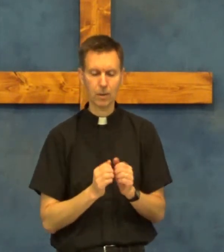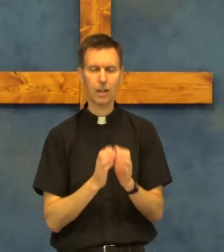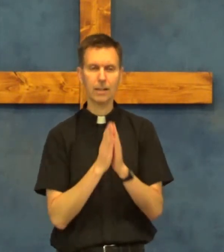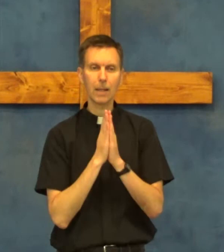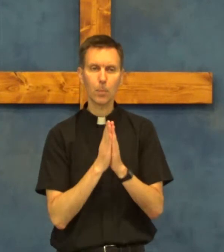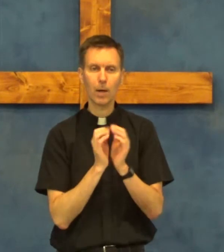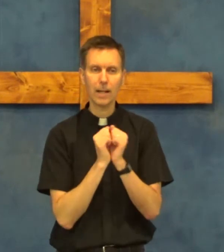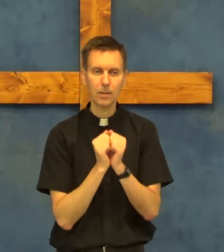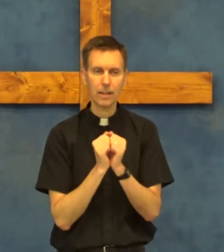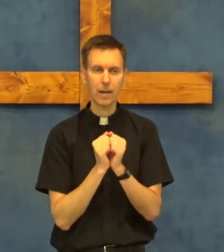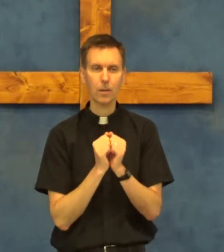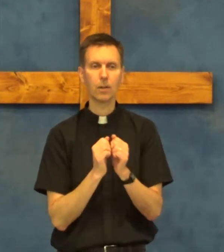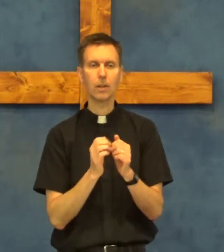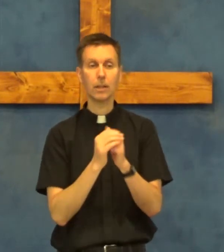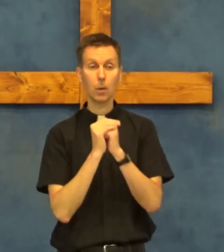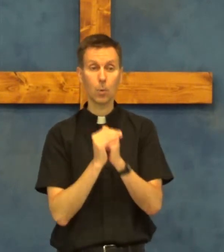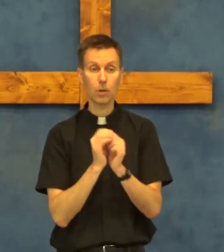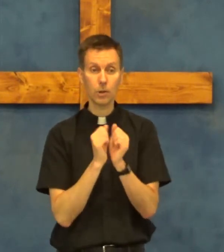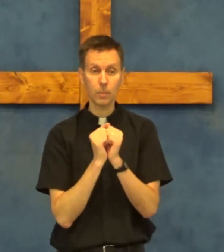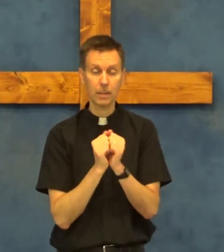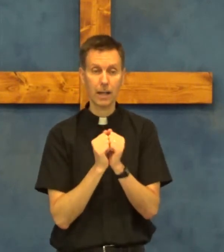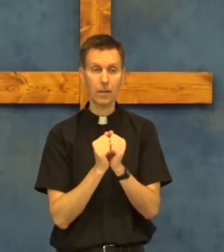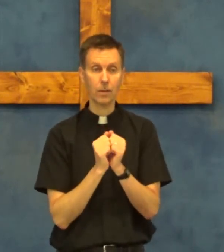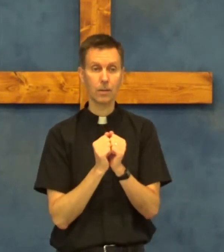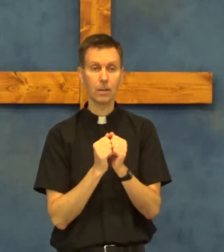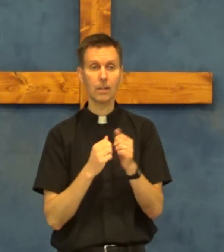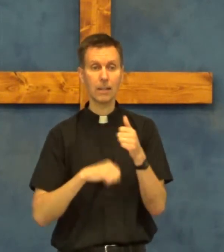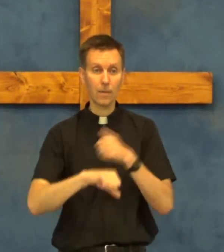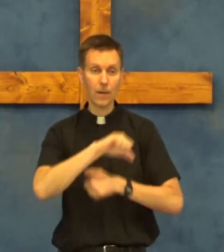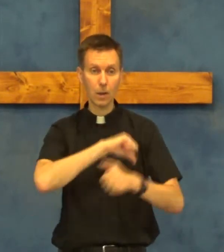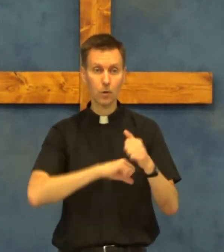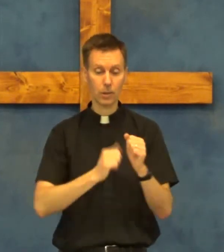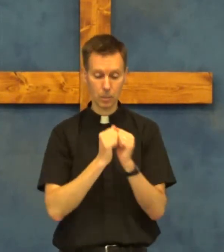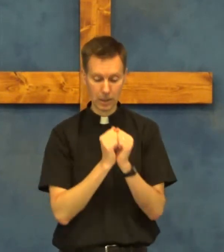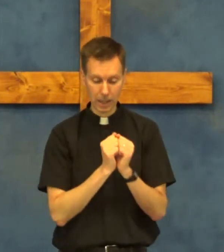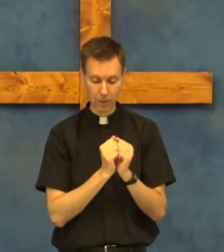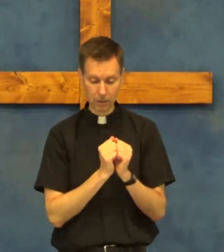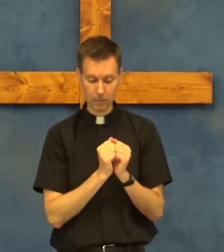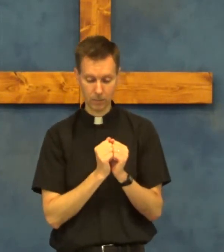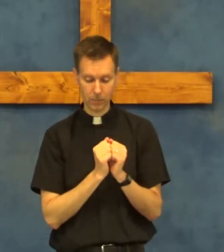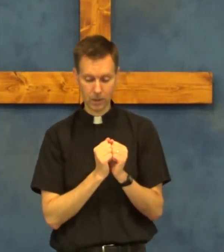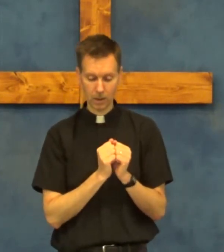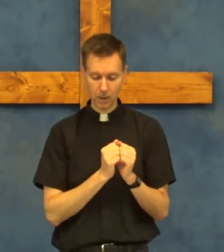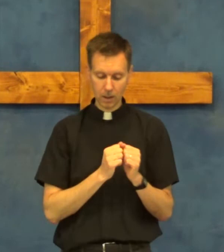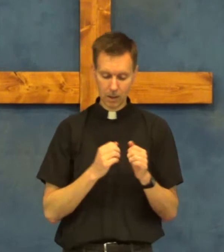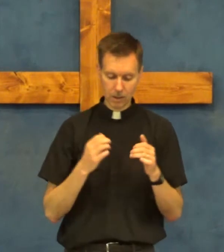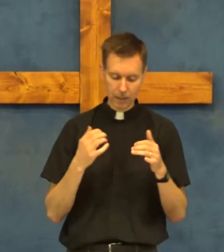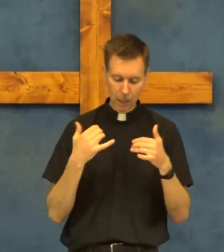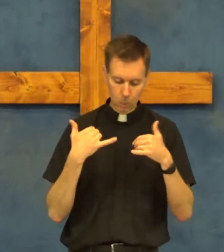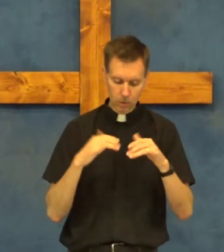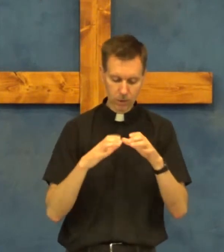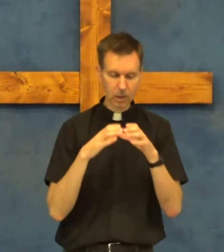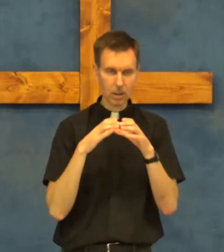they prayed together they worshiped together they fellowshiped together they were still